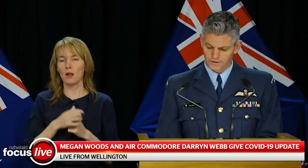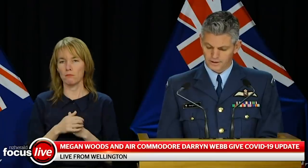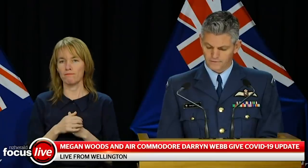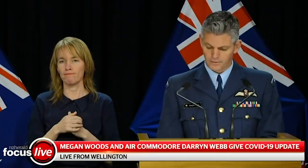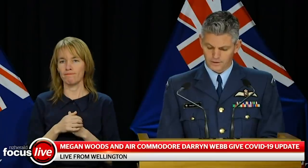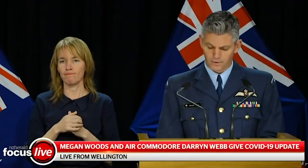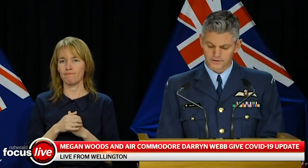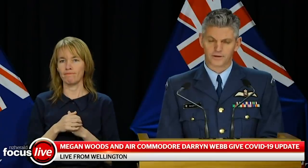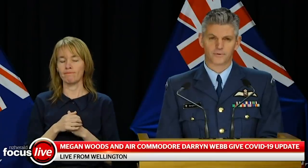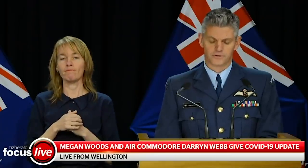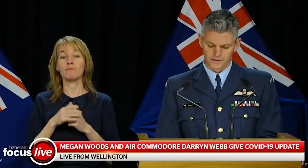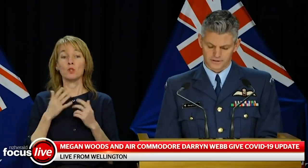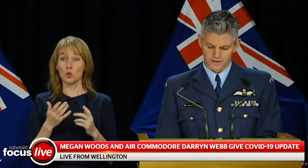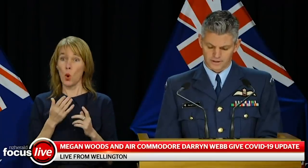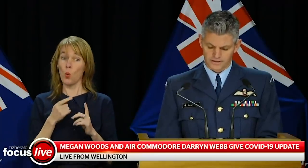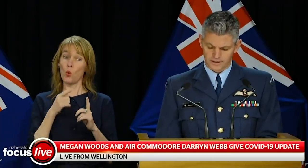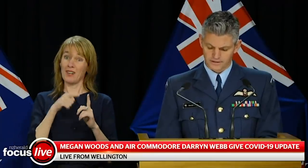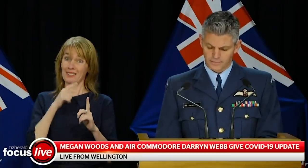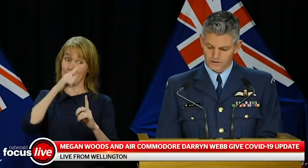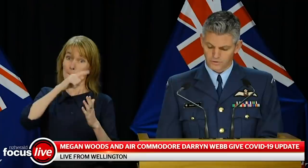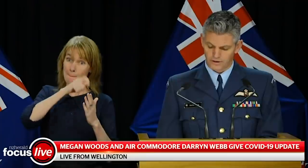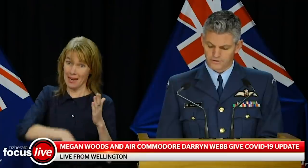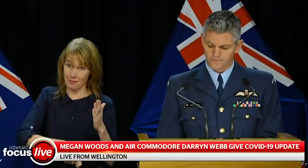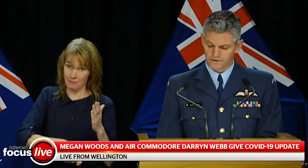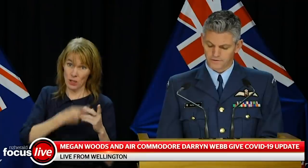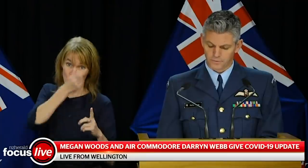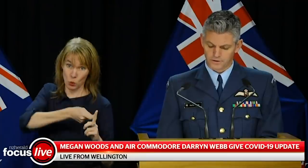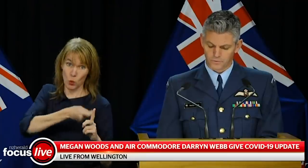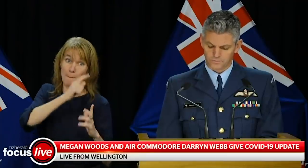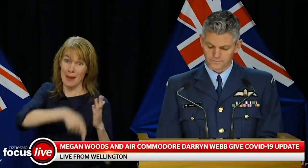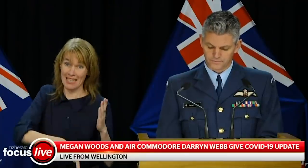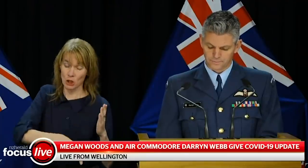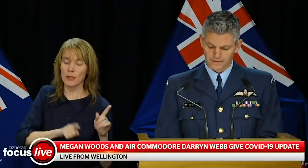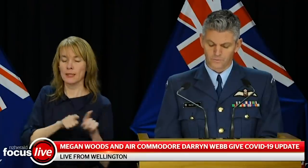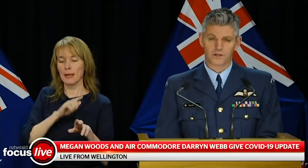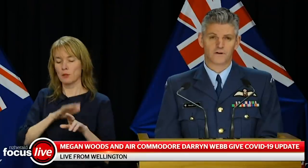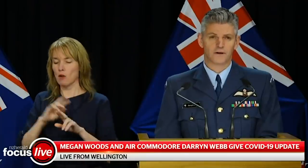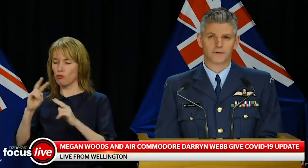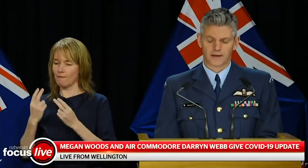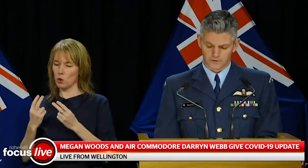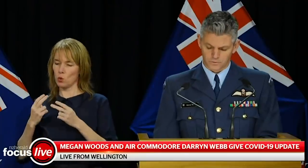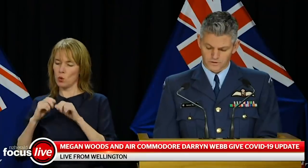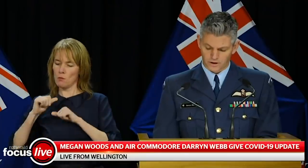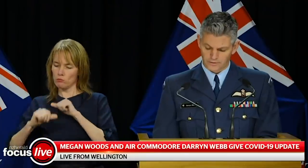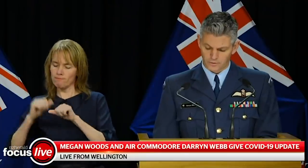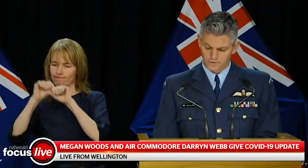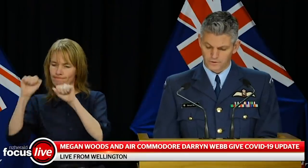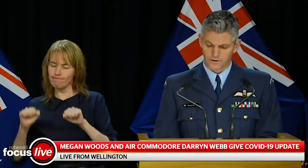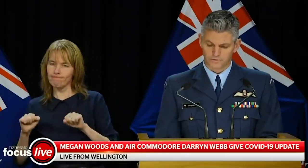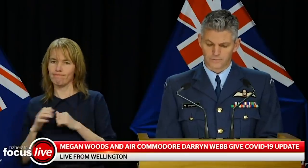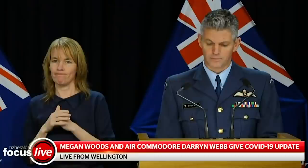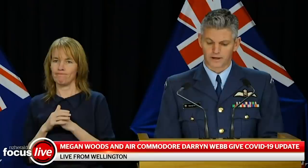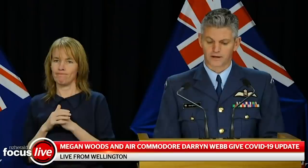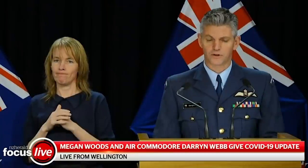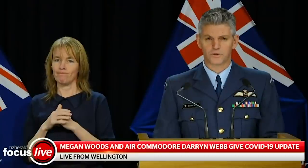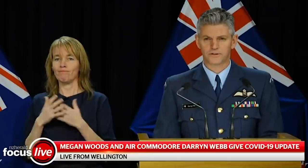that we constantly evaluate policy and process settings to make sure they're as effective as possible. We'll never be able to entirely remove